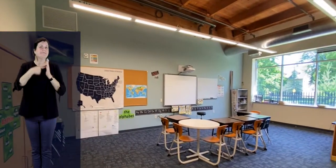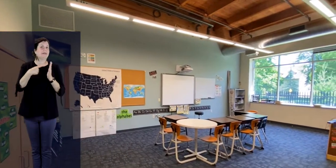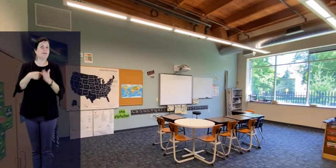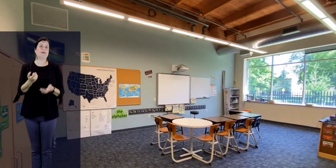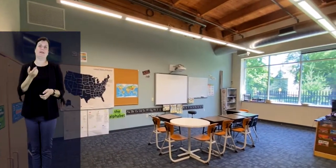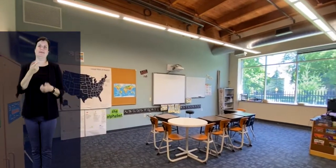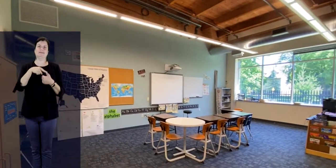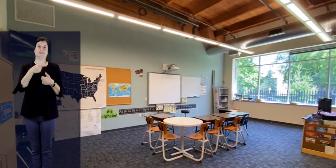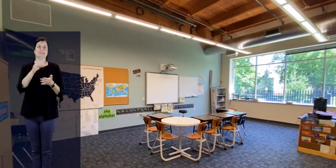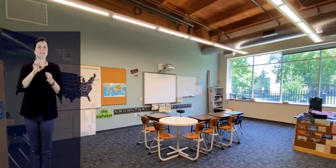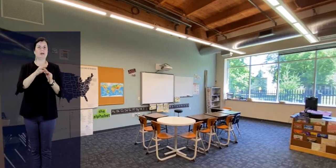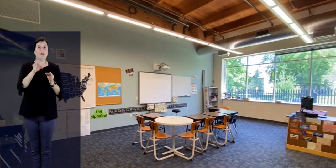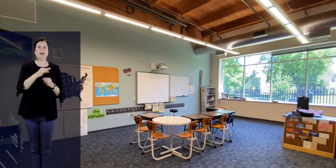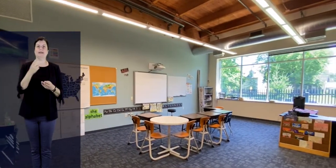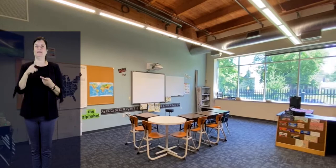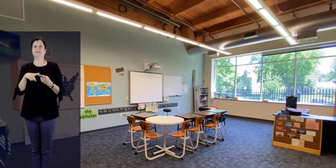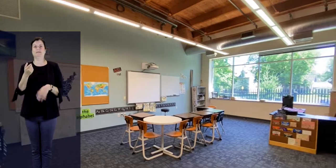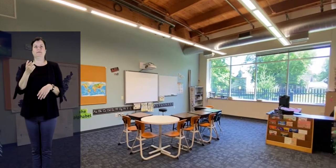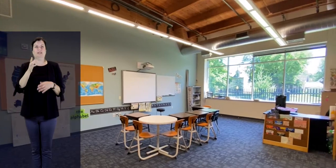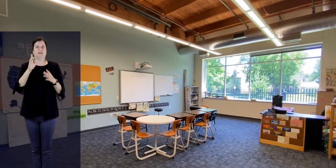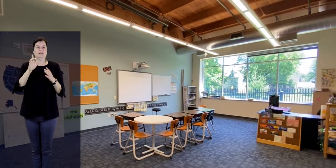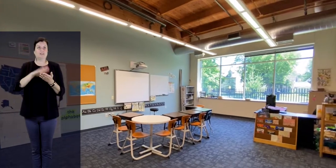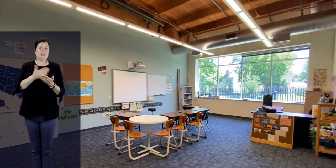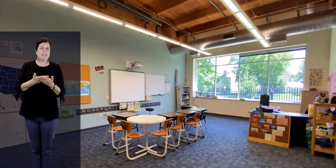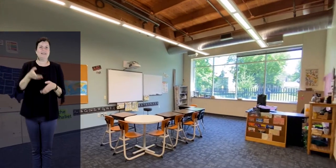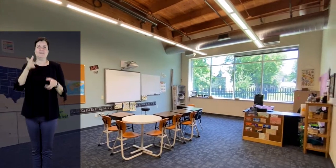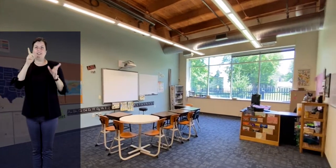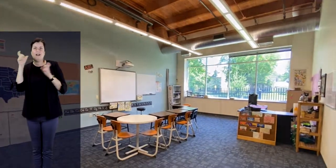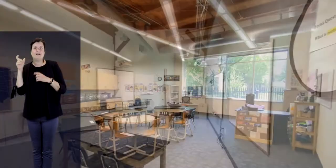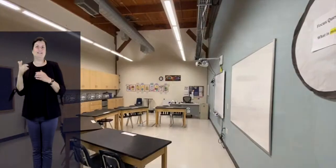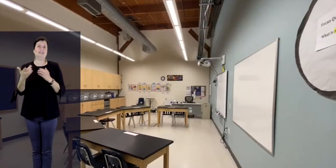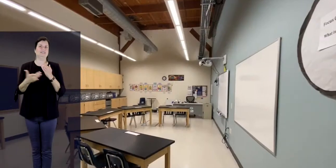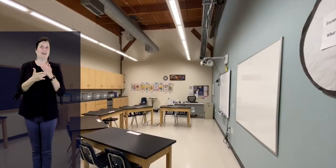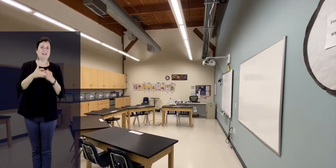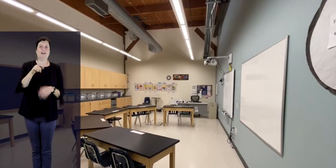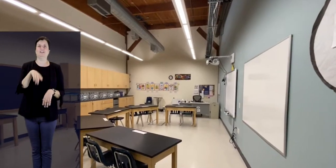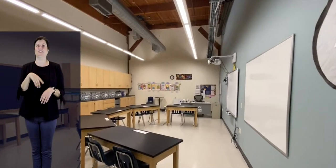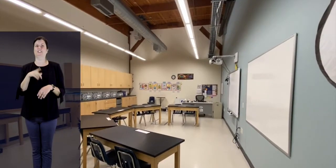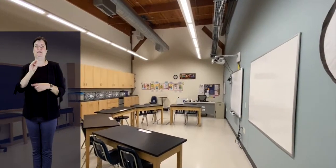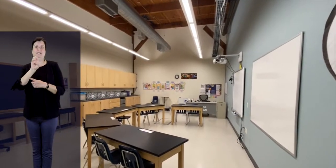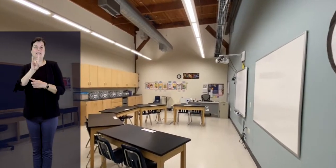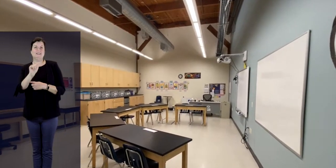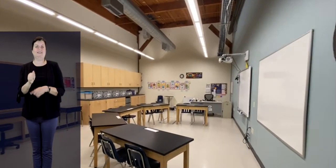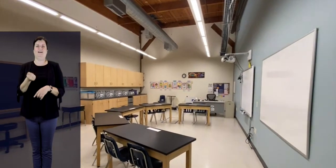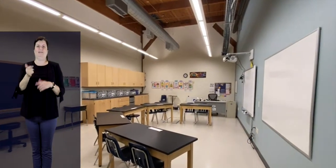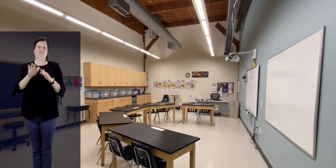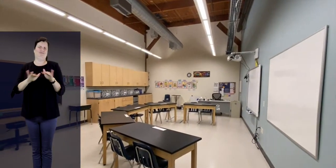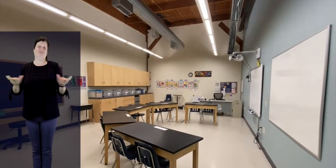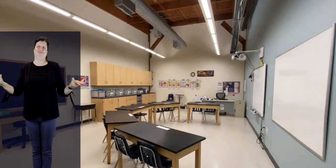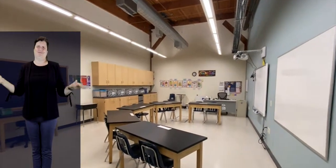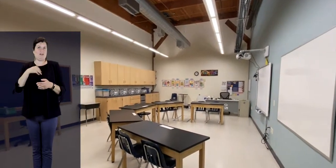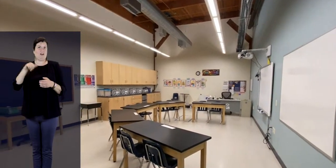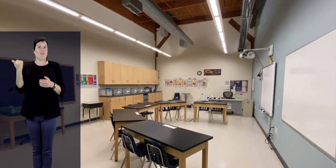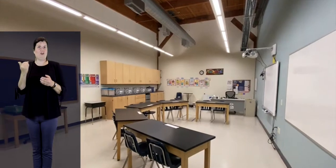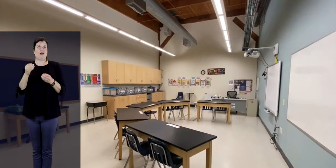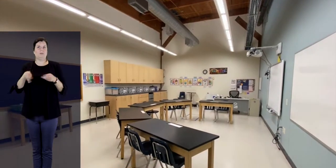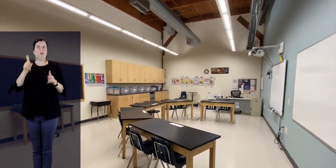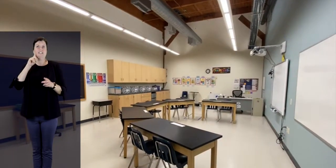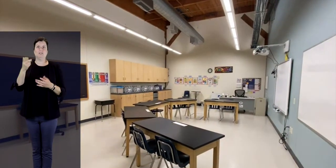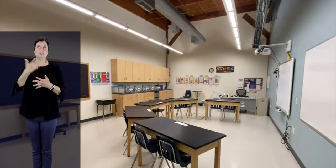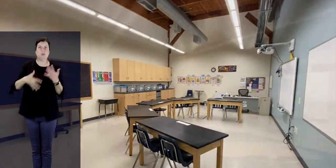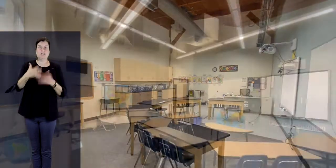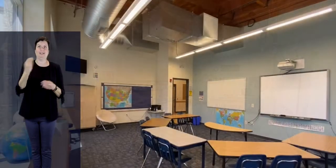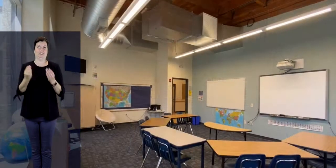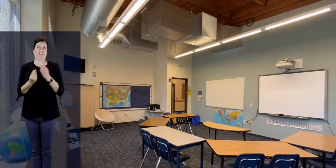four weeks. They may experience photography, sewing, home economics and other opportunities for social and